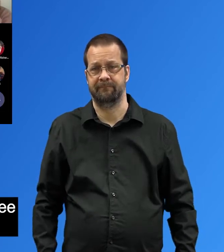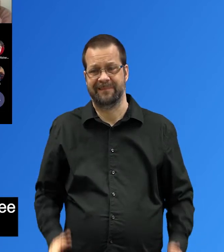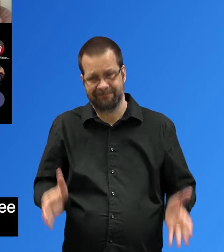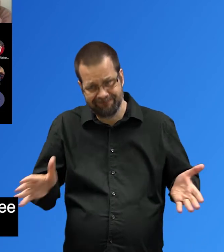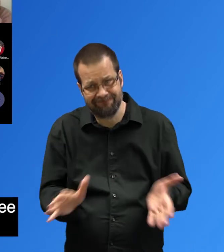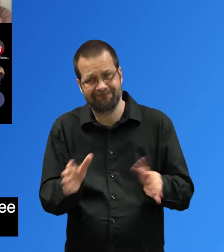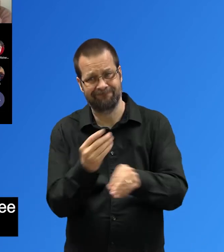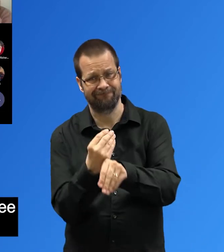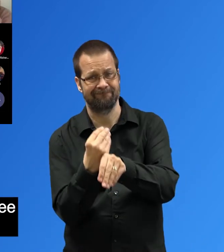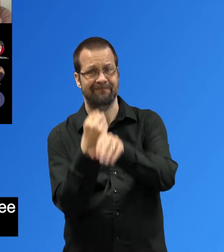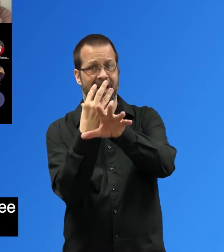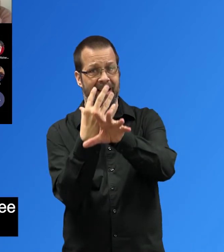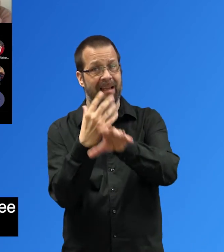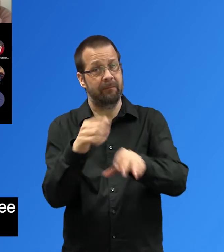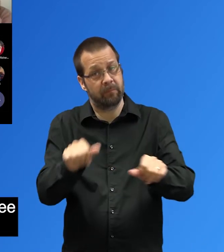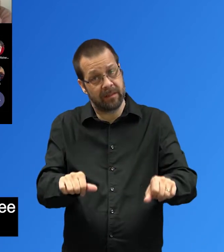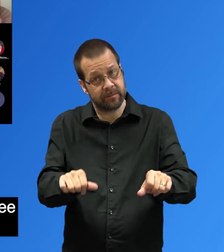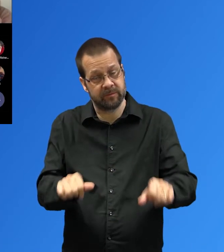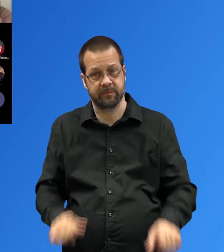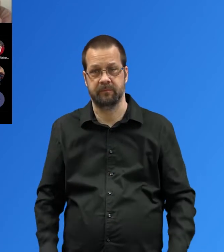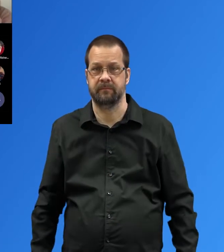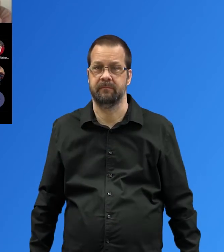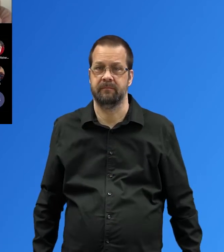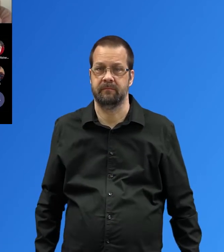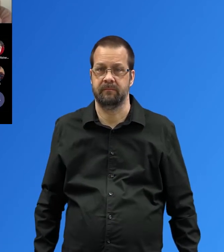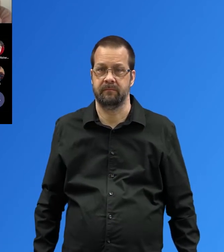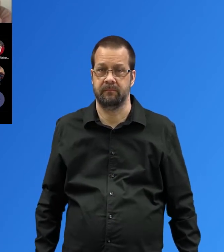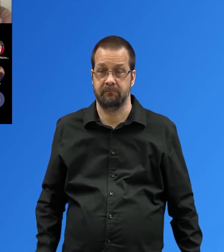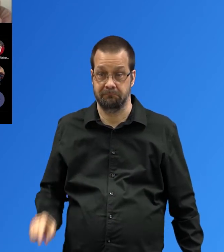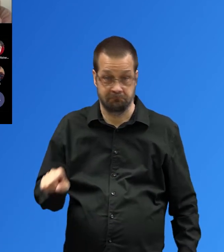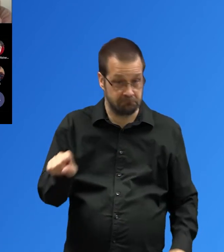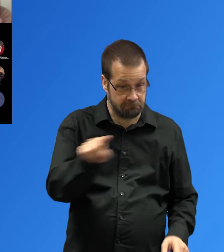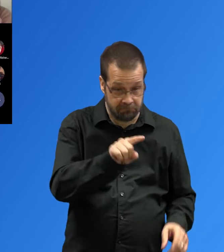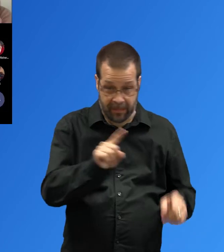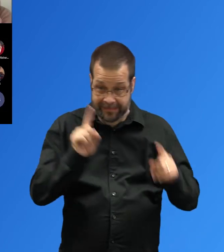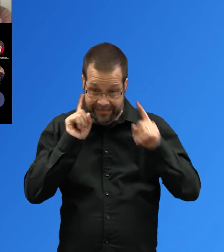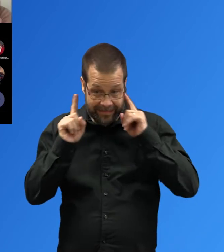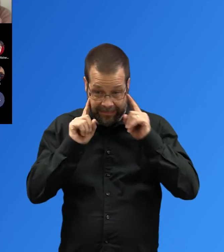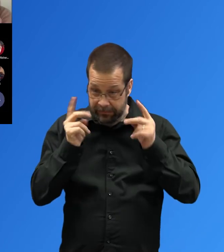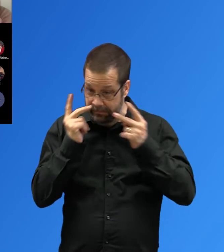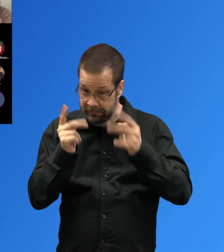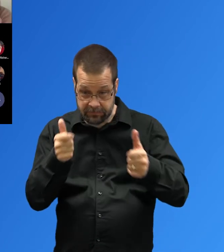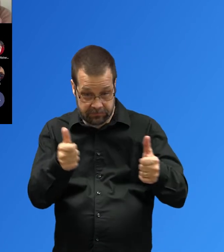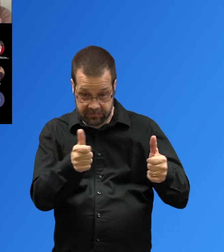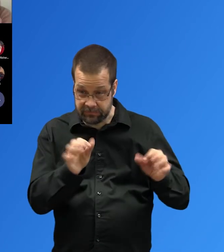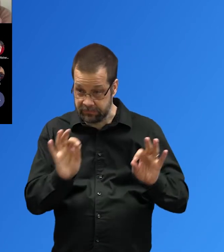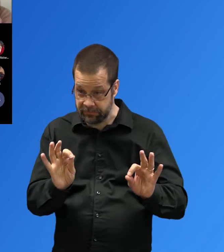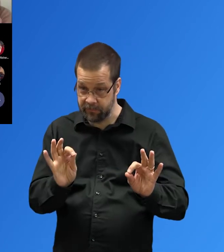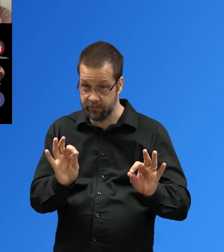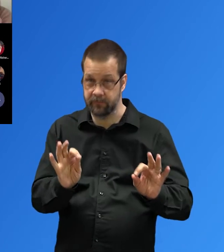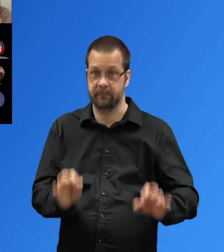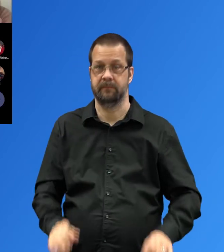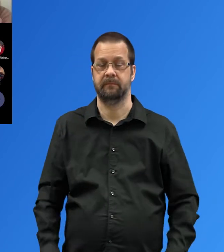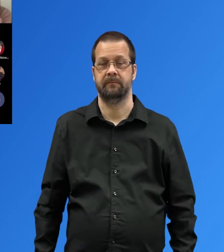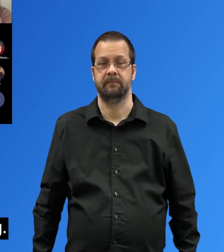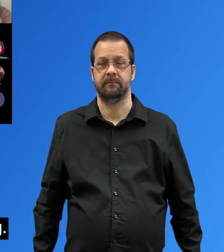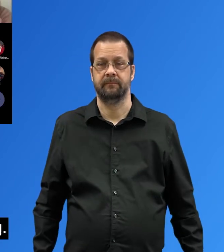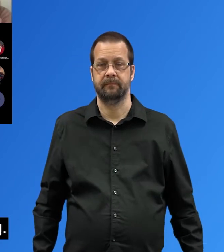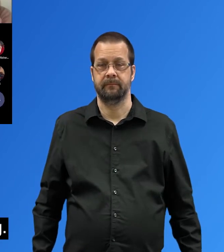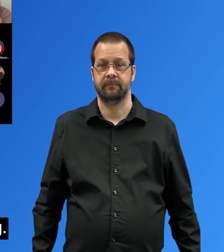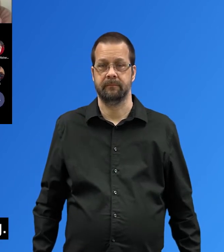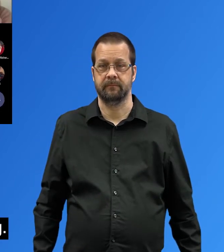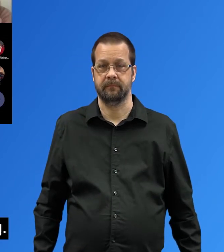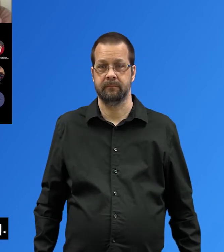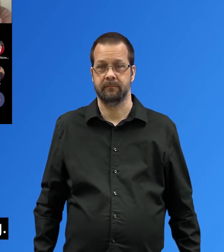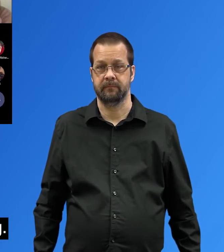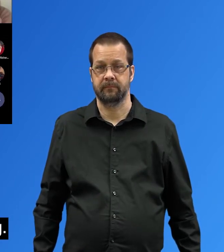Ensure all participants can see and or hear all other participants as appropriate Have participants mute their microphones when they